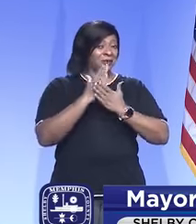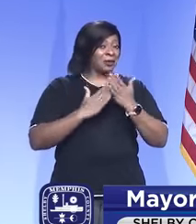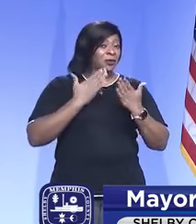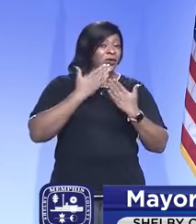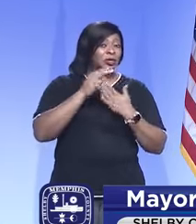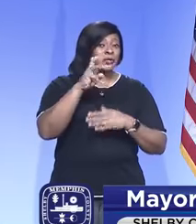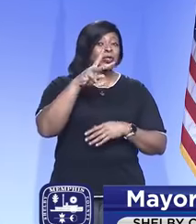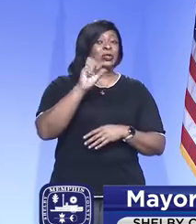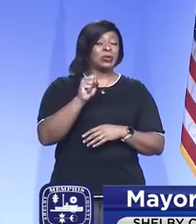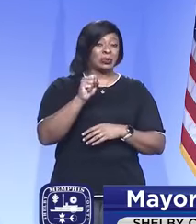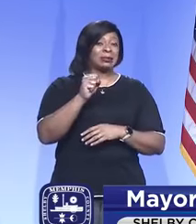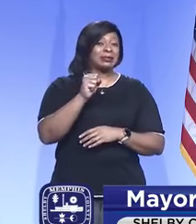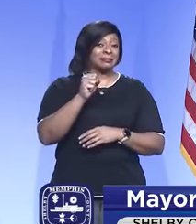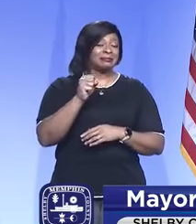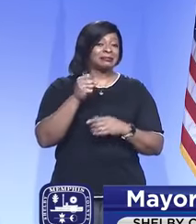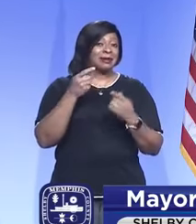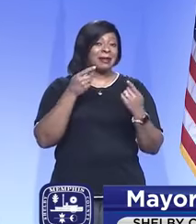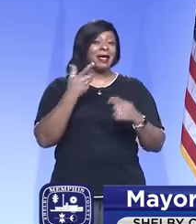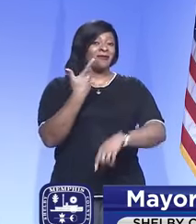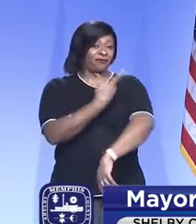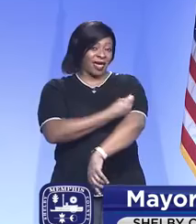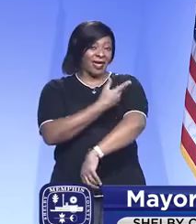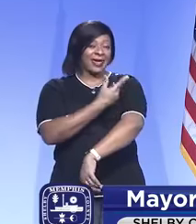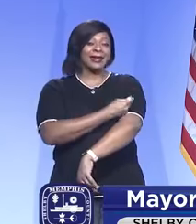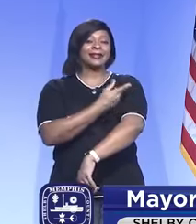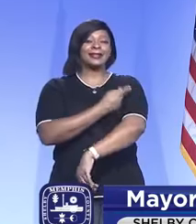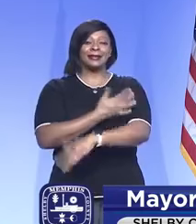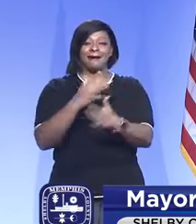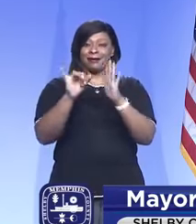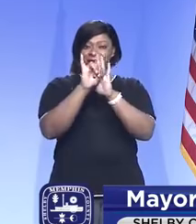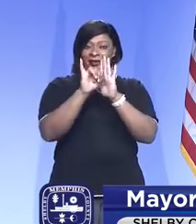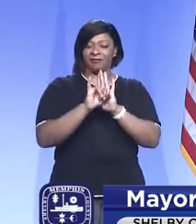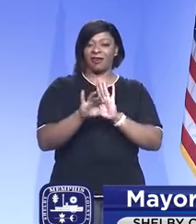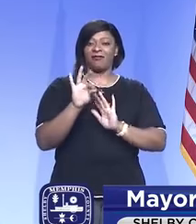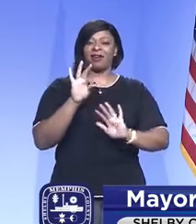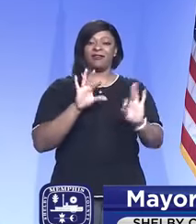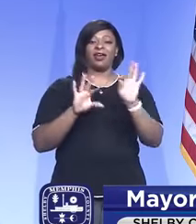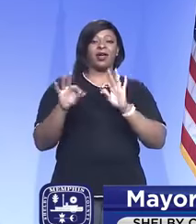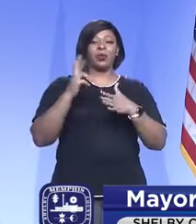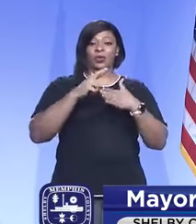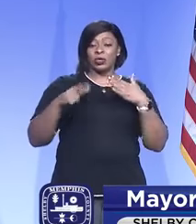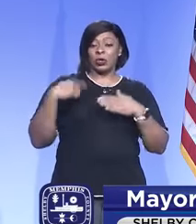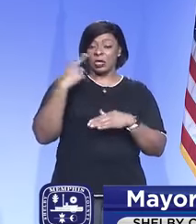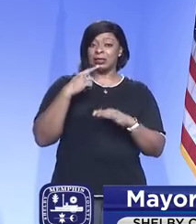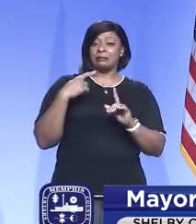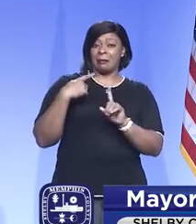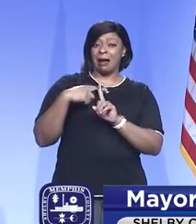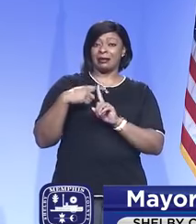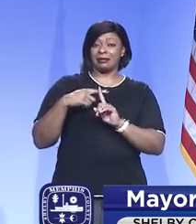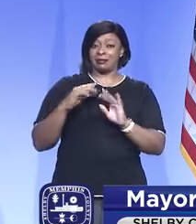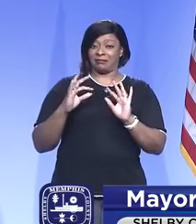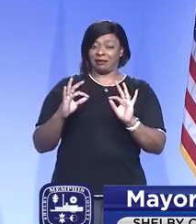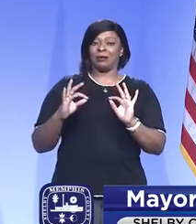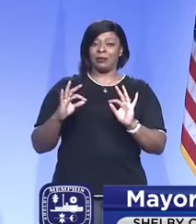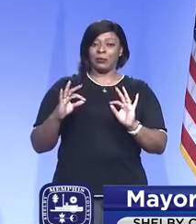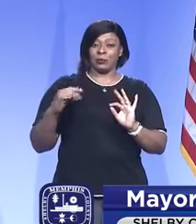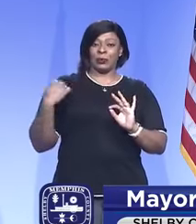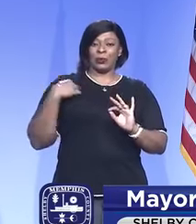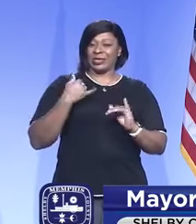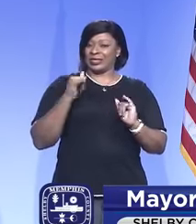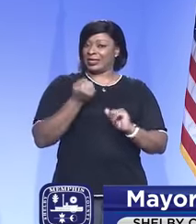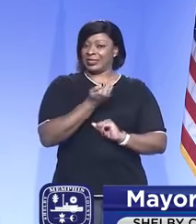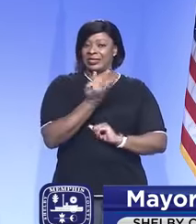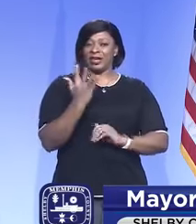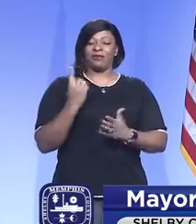news on the horizon. Vaccines have been identified. And the results so far look promising. But we are still several